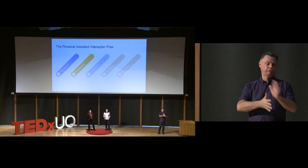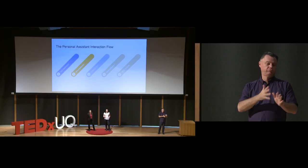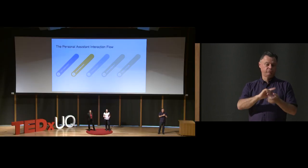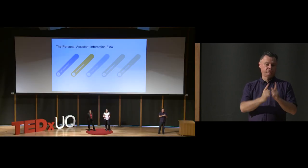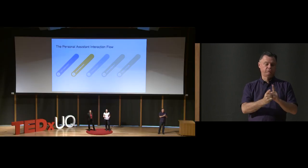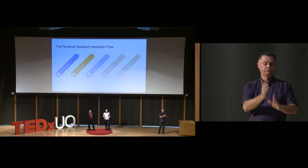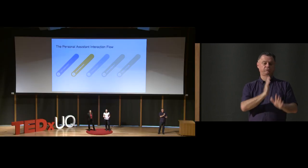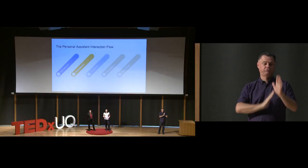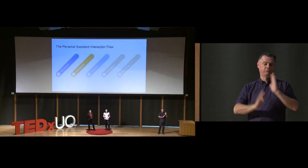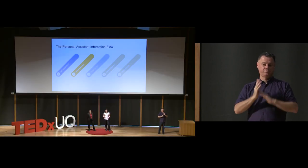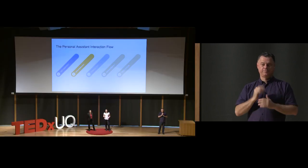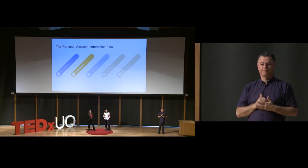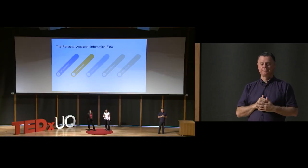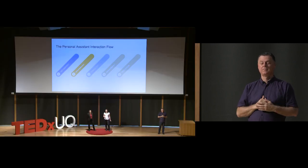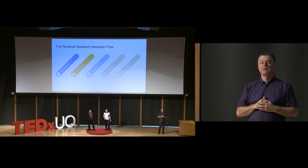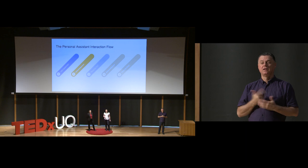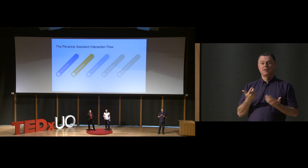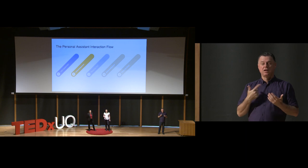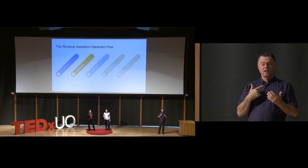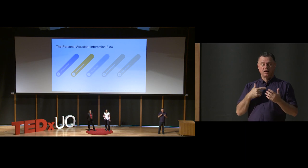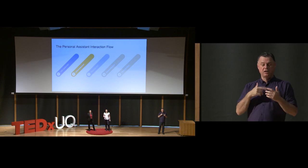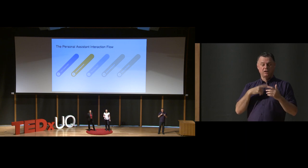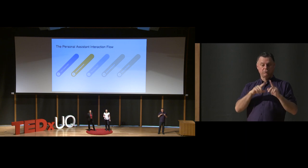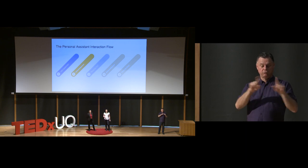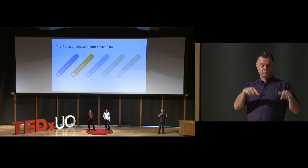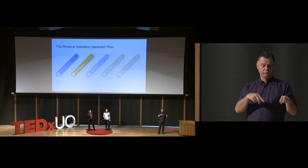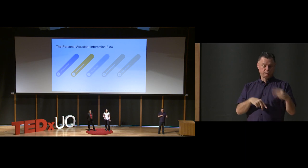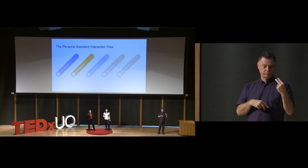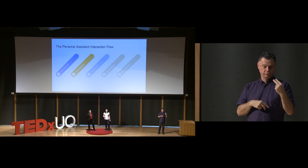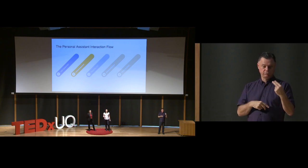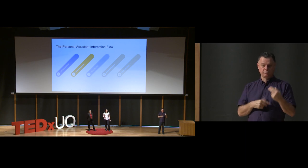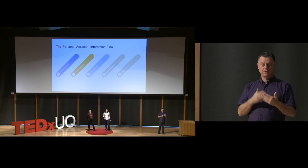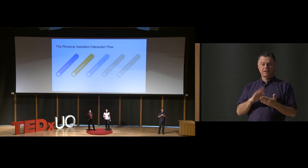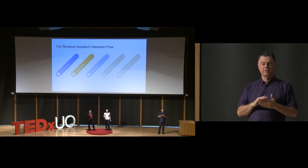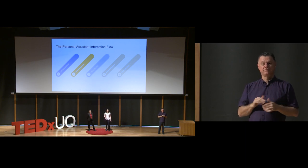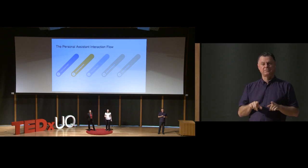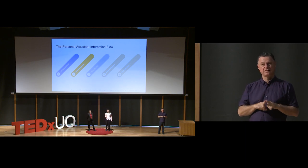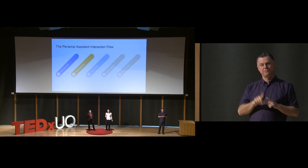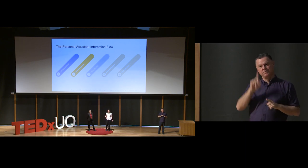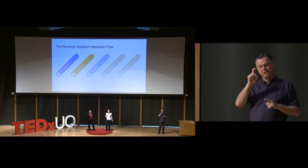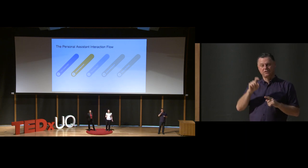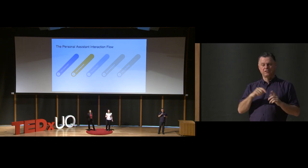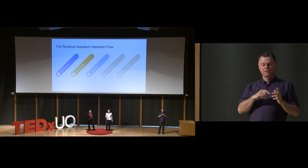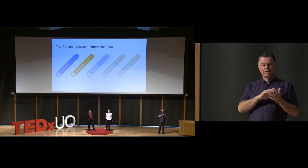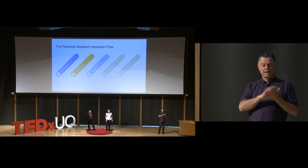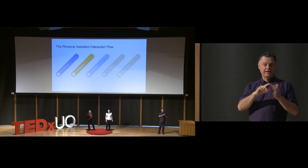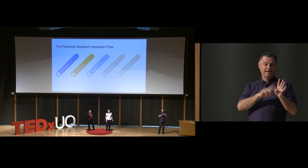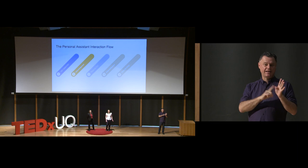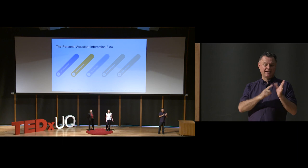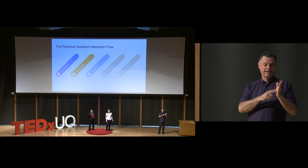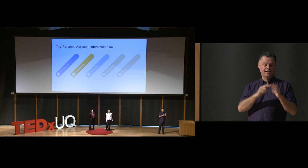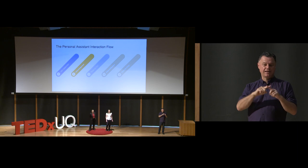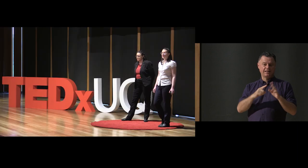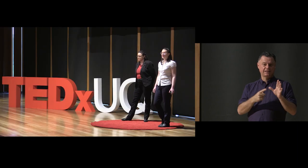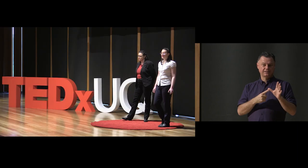So, this means that they should be able to start by getting the device's attention. Paralleling the hey Alexa phase of your